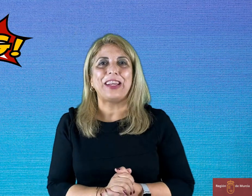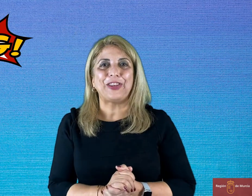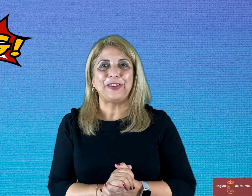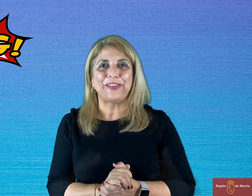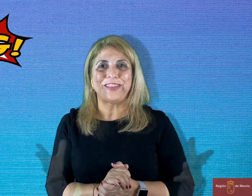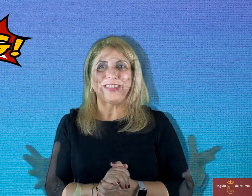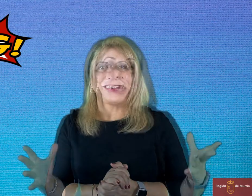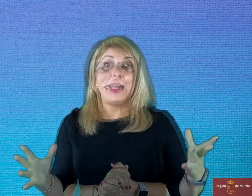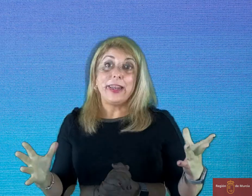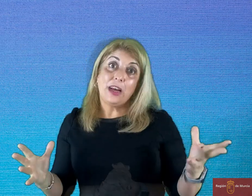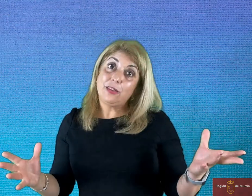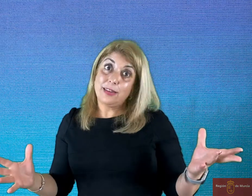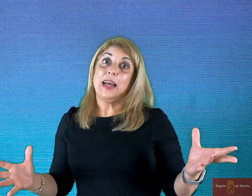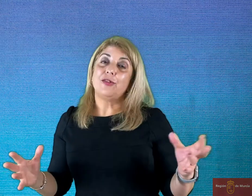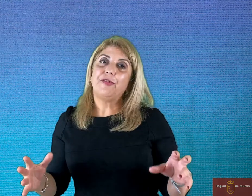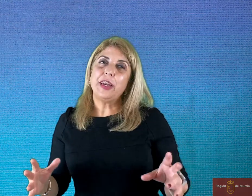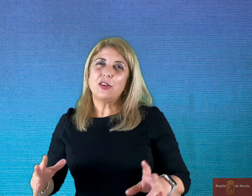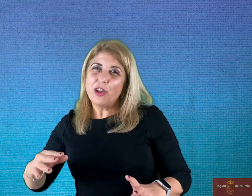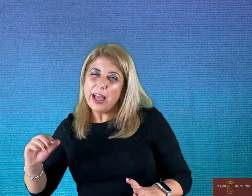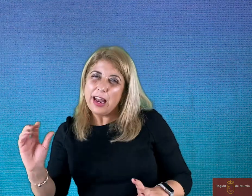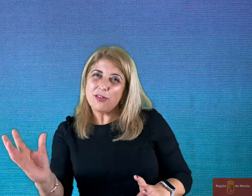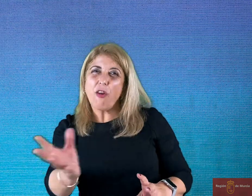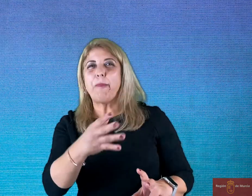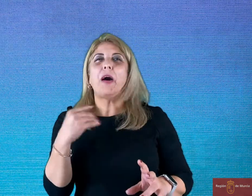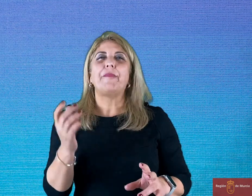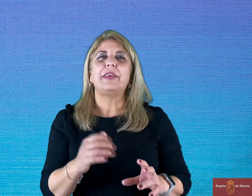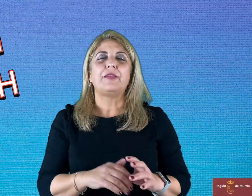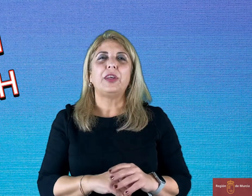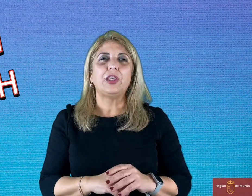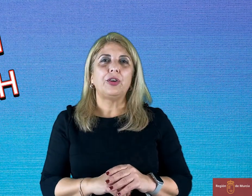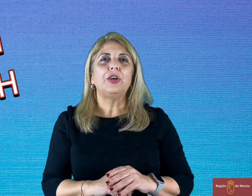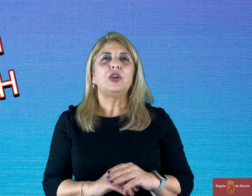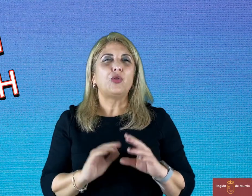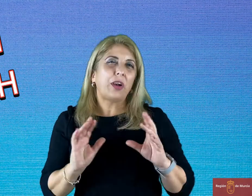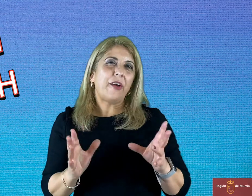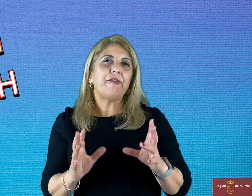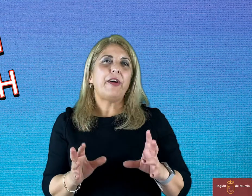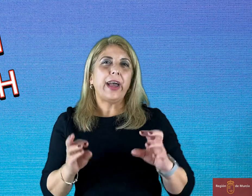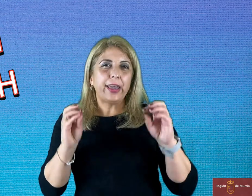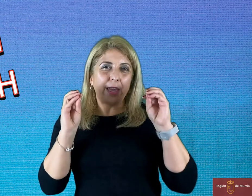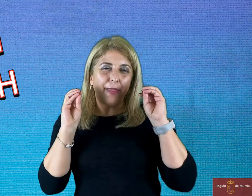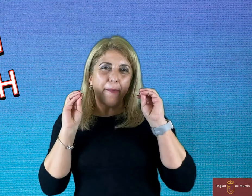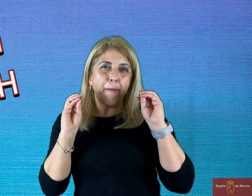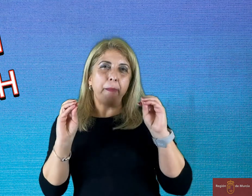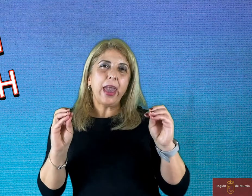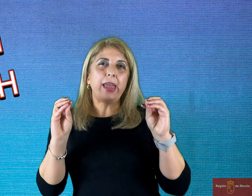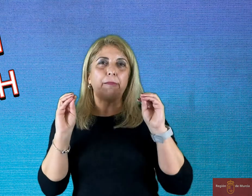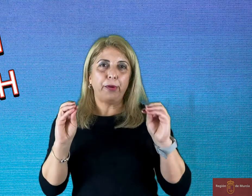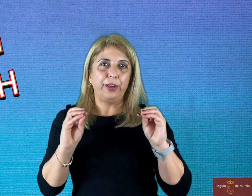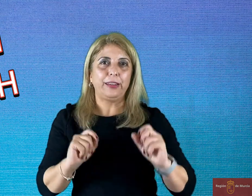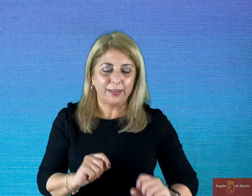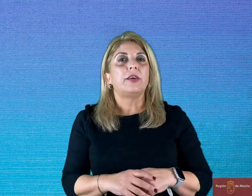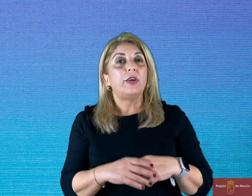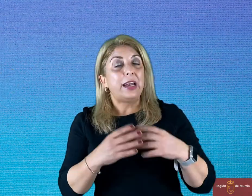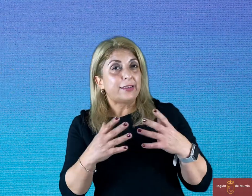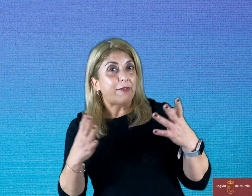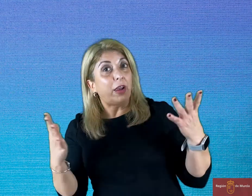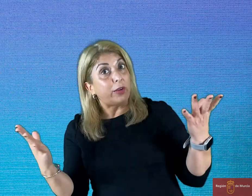Now it's time to finish. Let's wrap up this video to clarify the main points. Let's have a look at